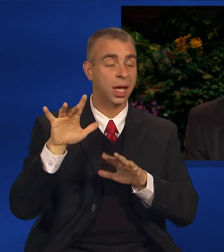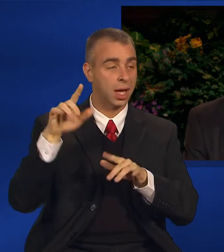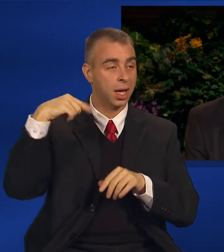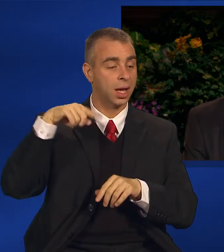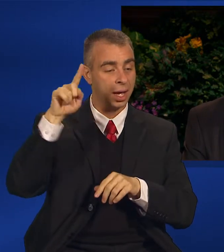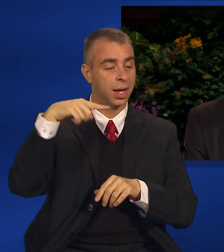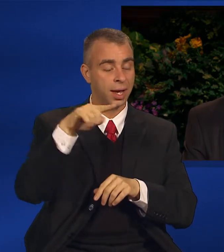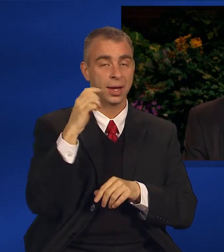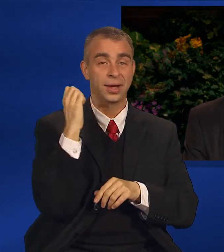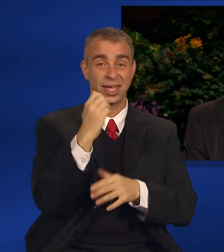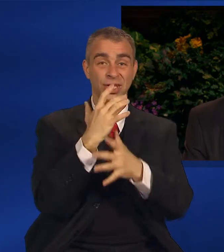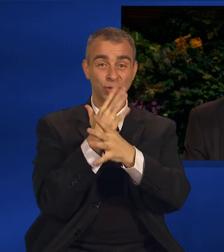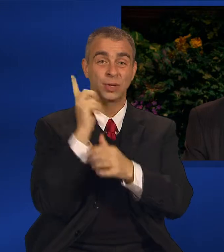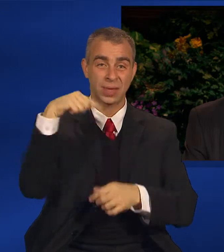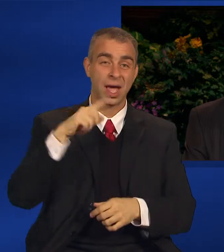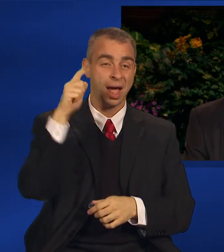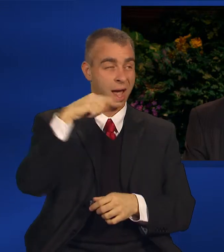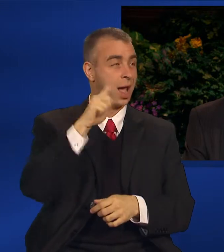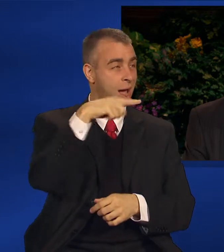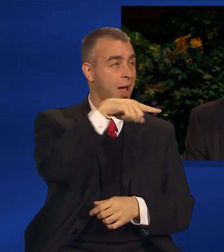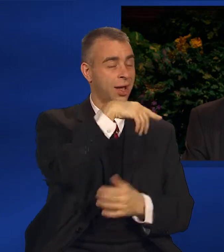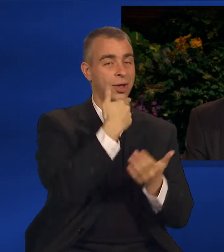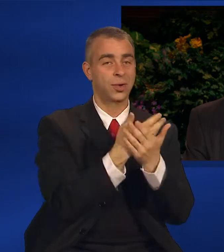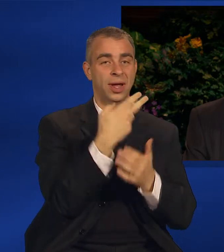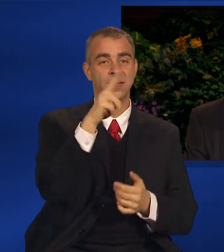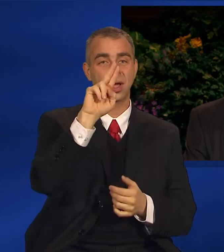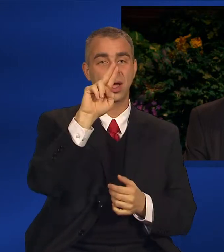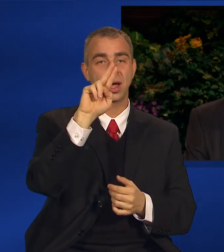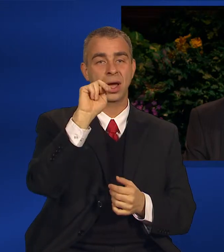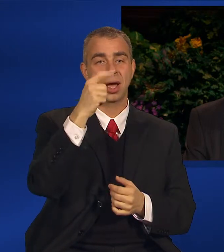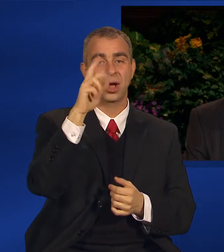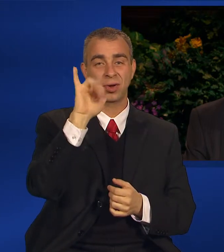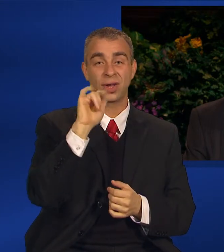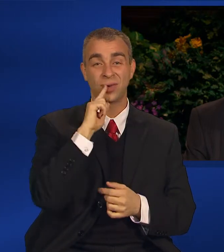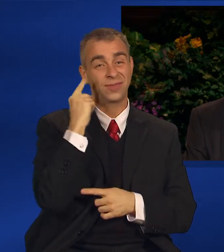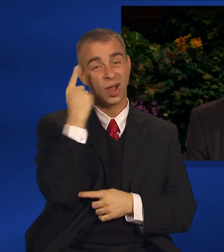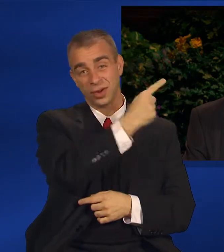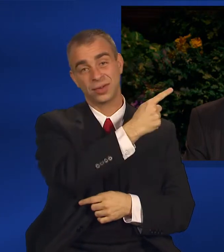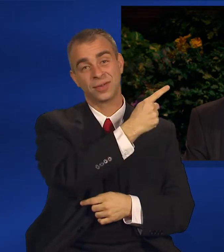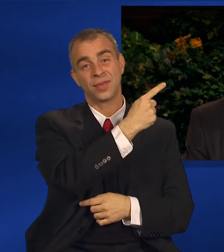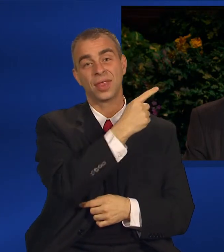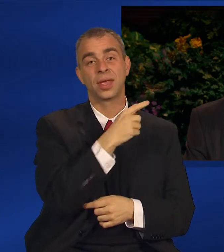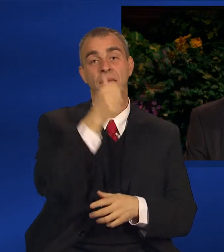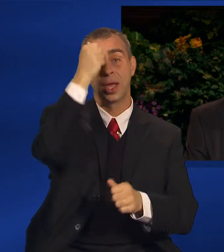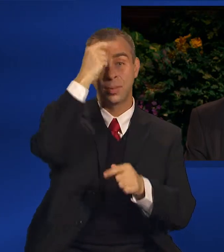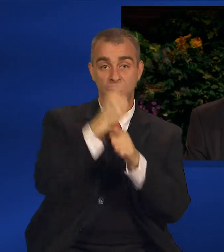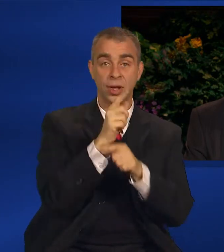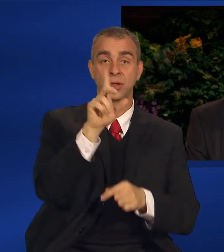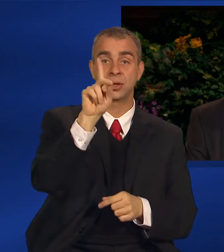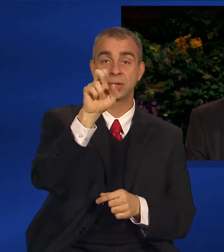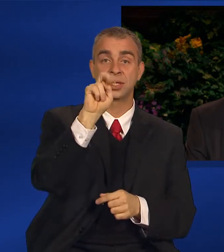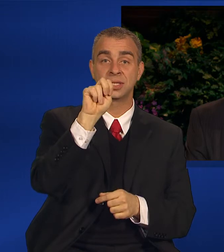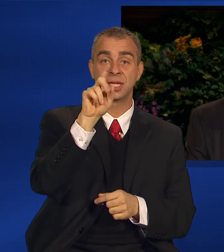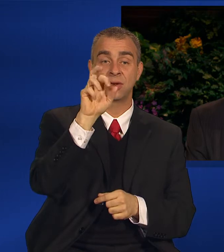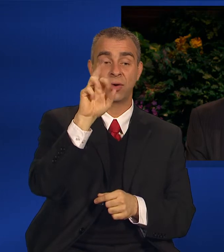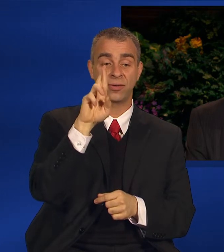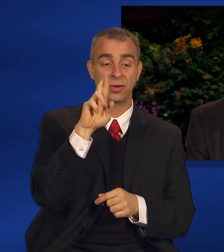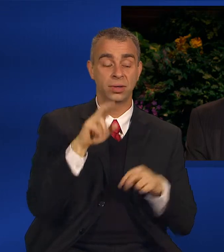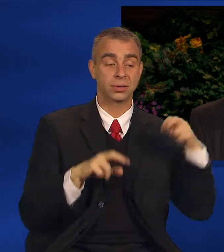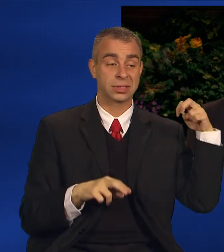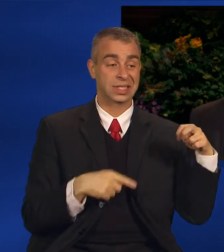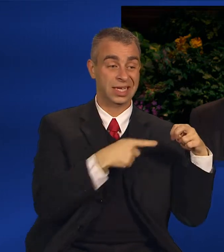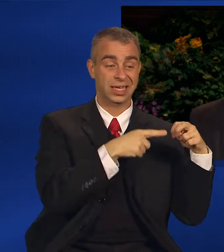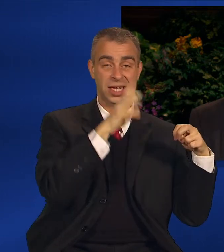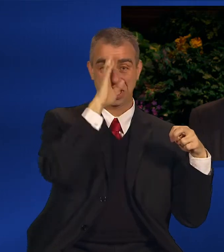Germany to de Brechen, Hungary. A substantial journey. Brother Dendorfer had not had home teachers